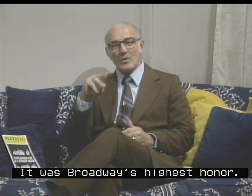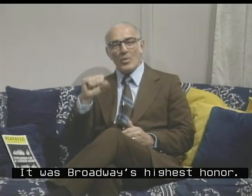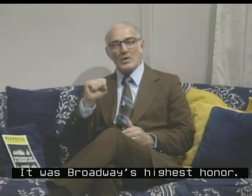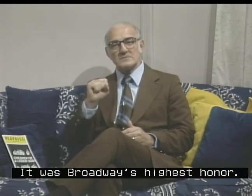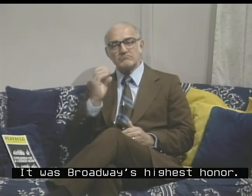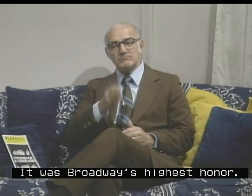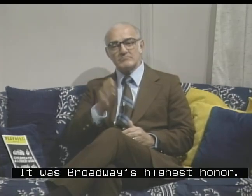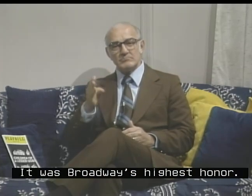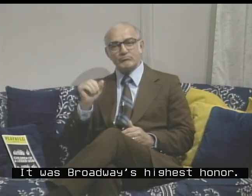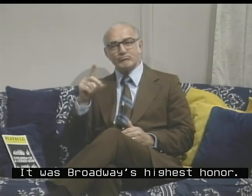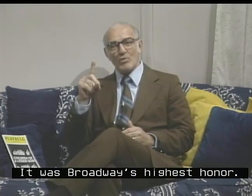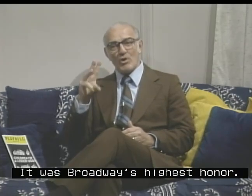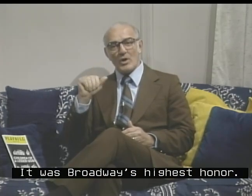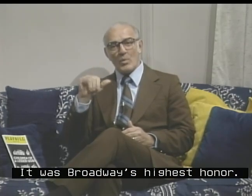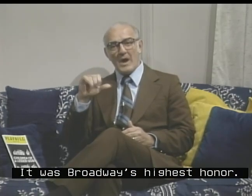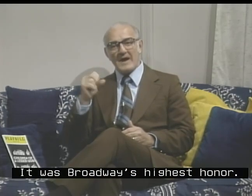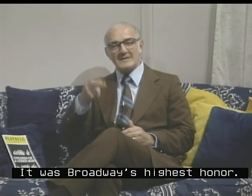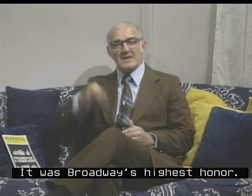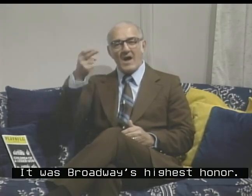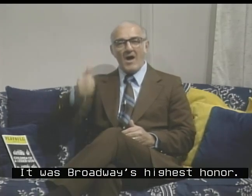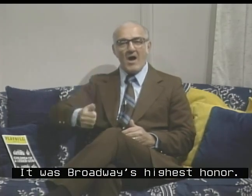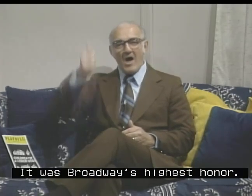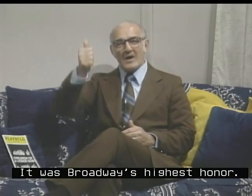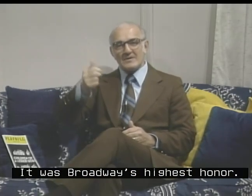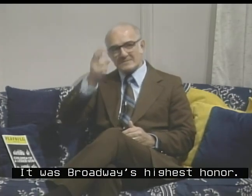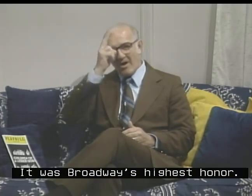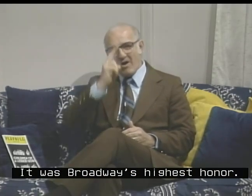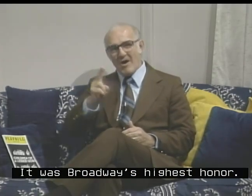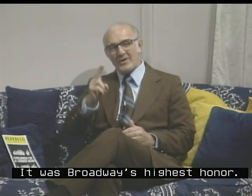was Broadway's highest honor.